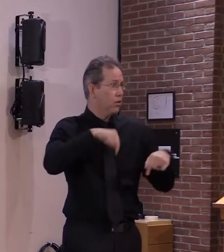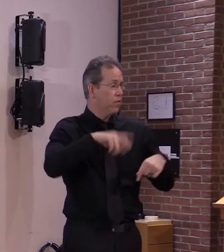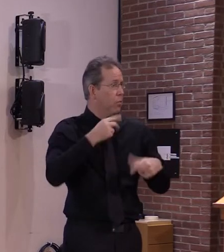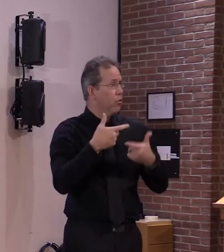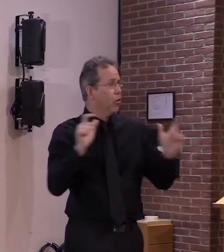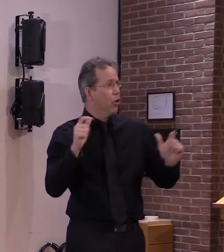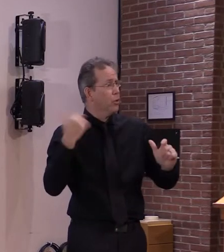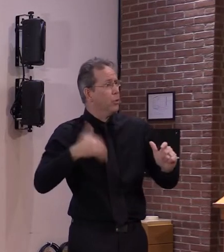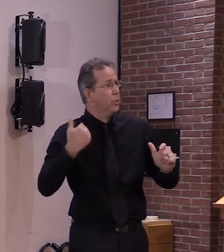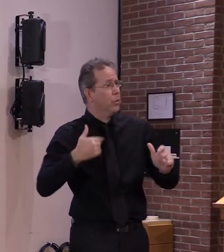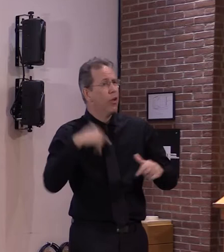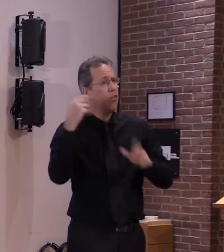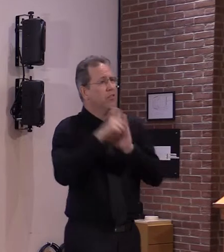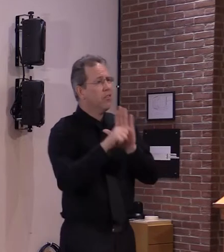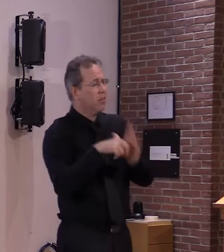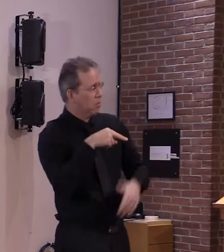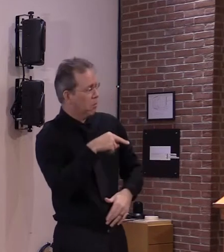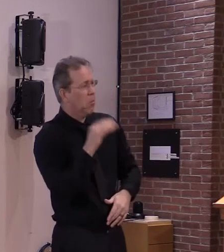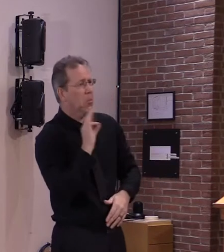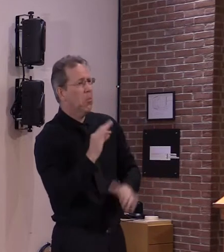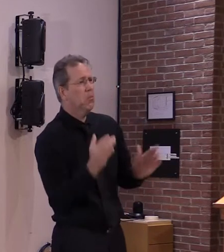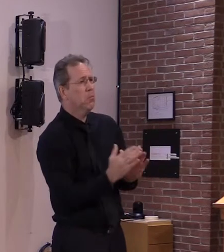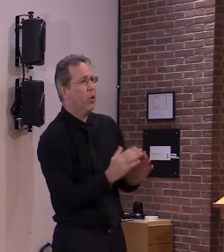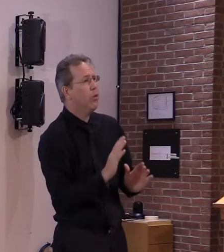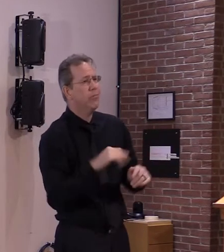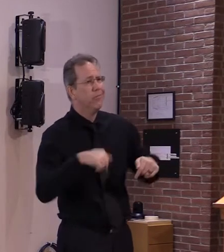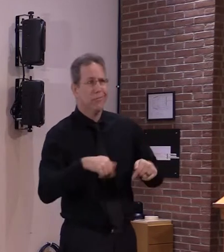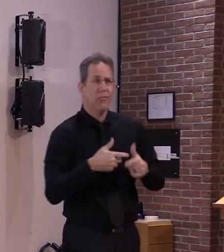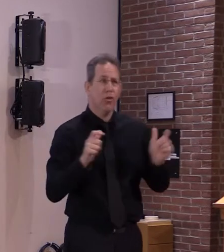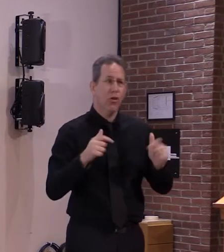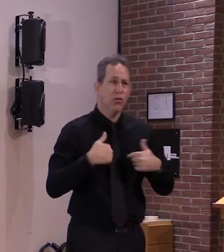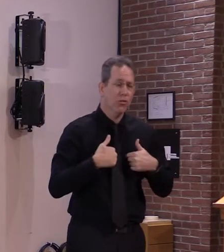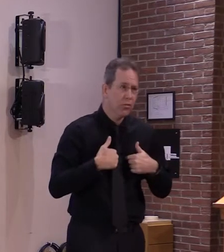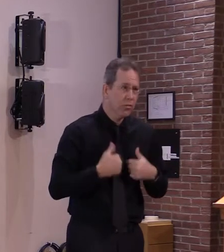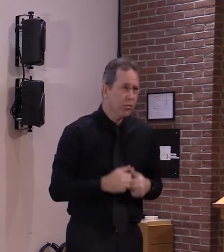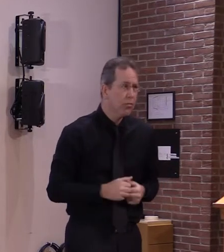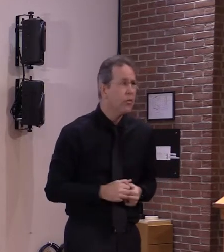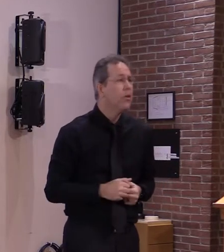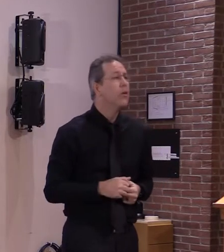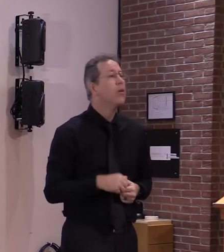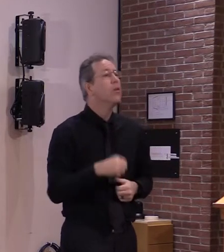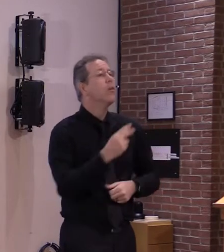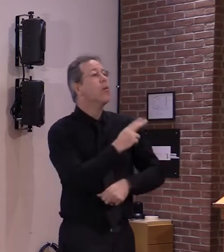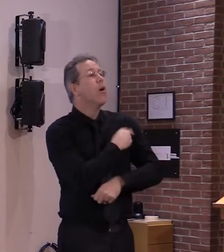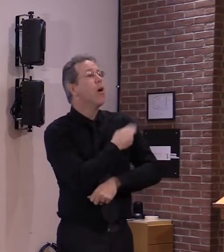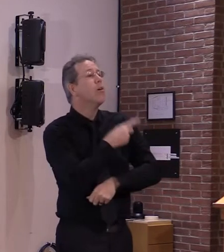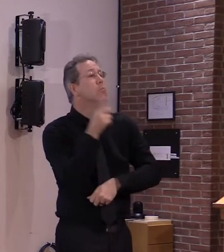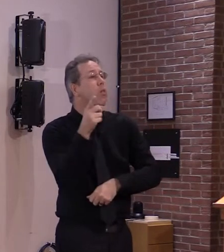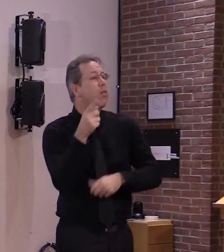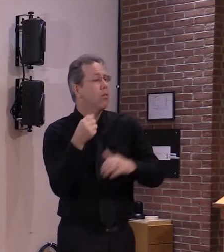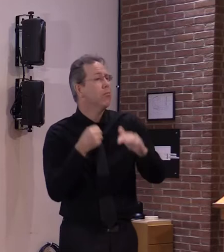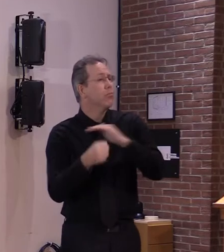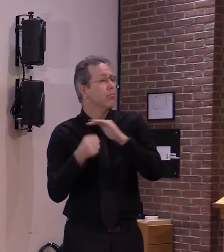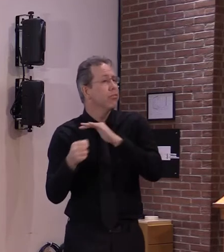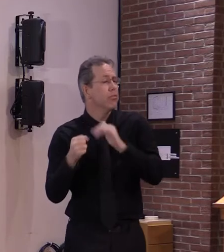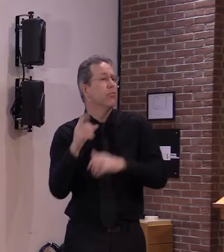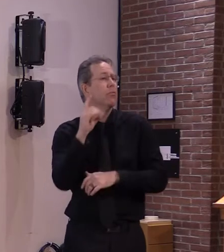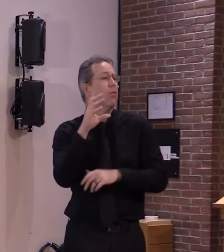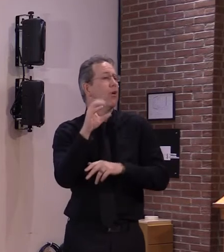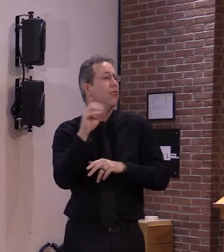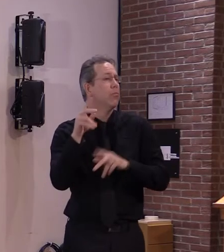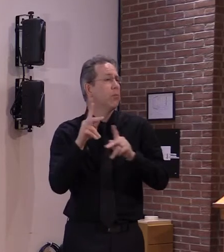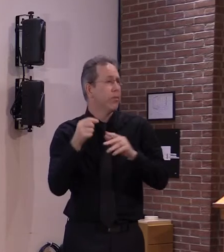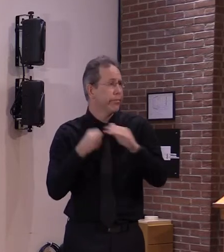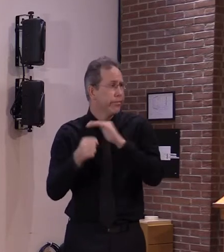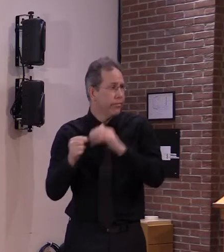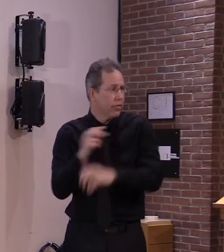four of whom are in the icu although the case numbers are still high for vermont i am encouraged